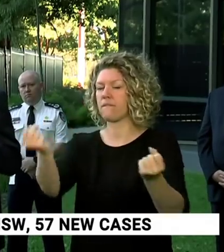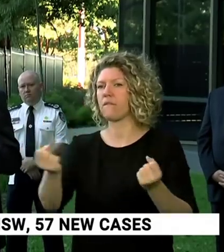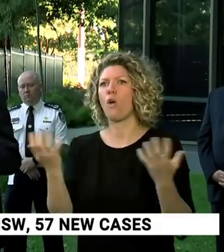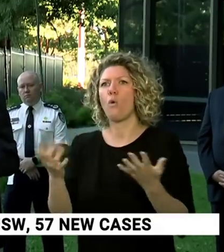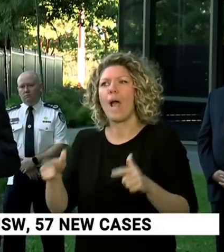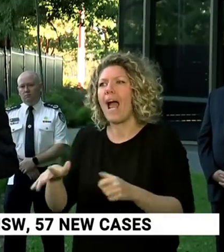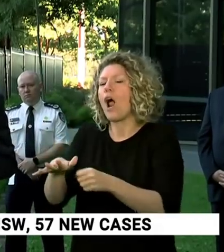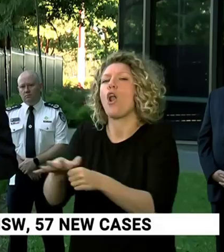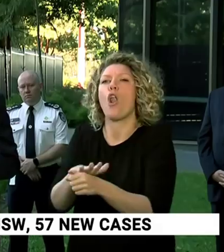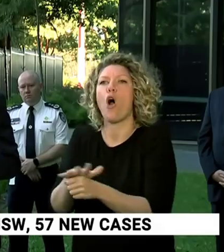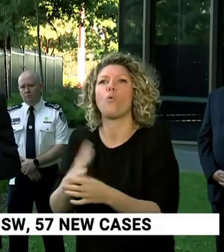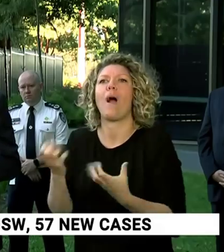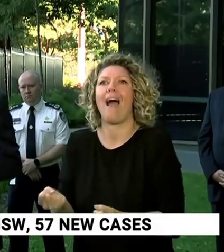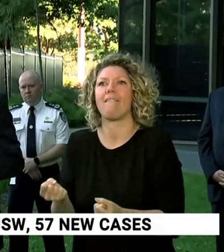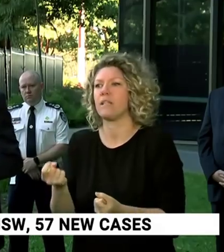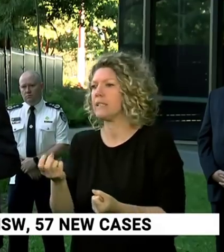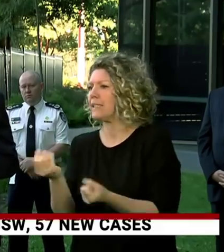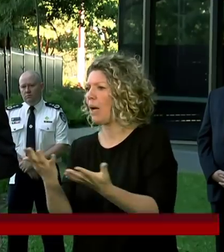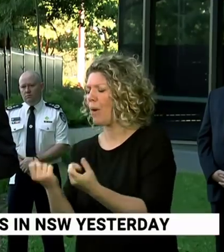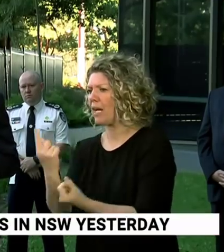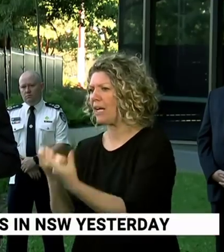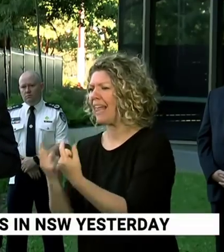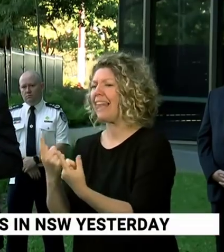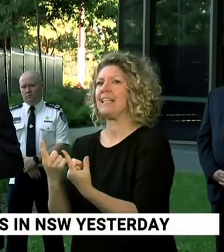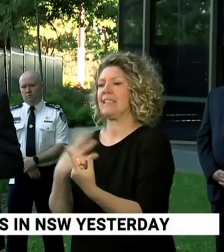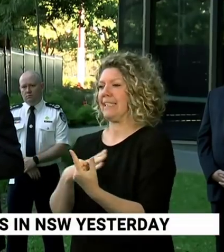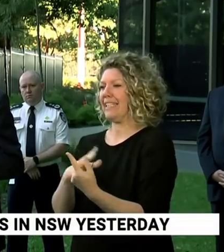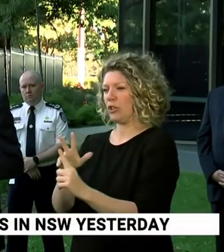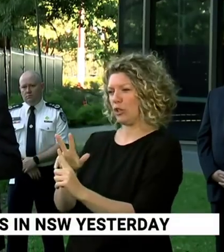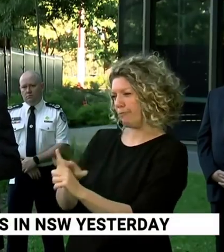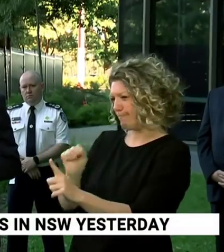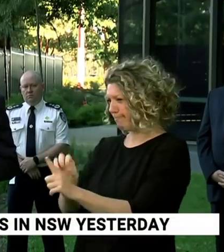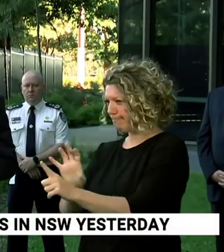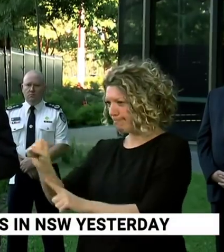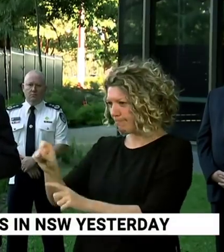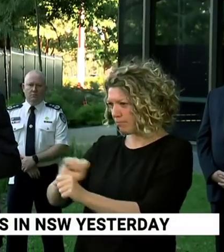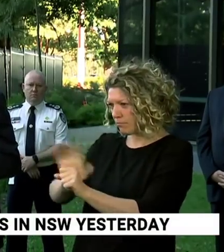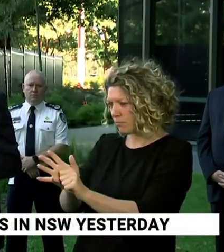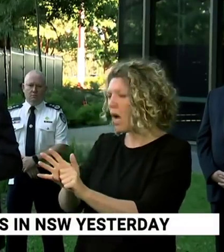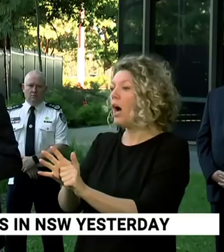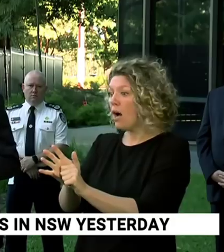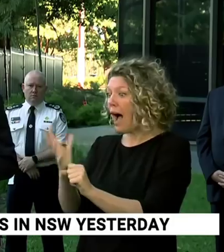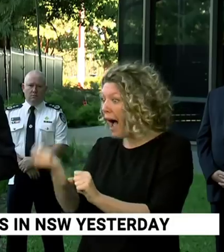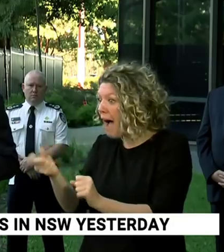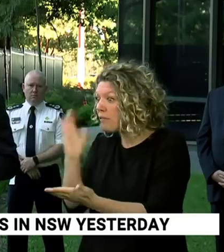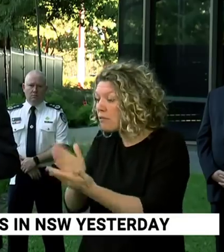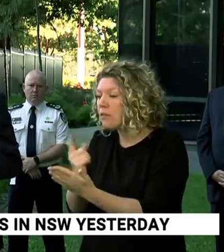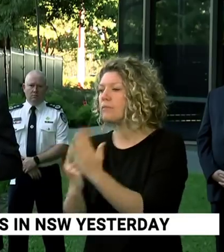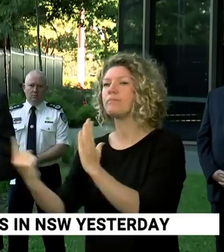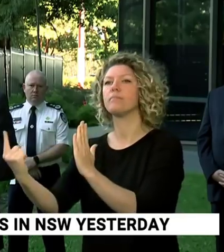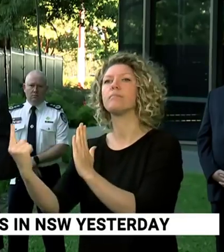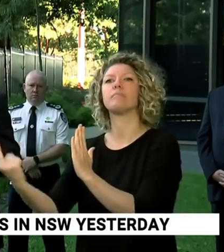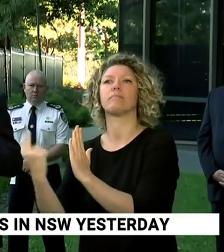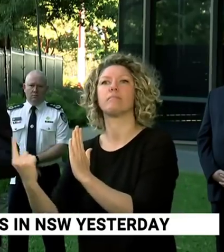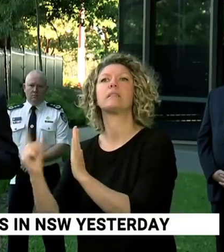where there may be some local transmission, so we can find people early and make sure that they're in isolation and cared for, and